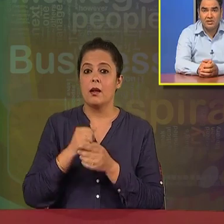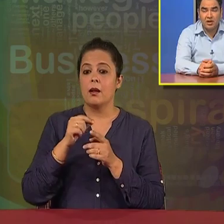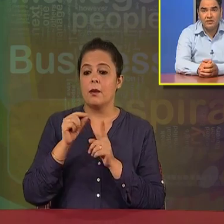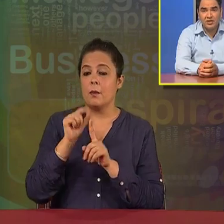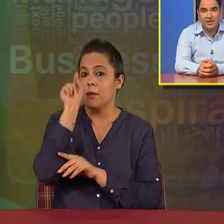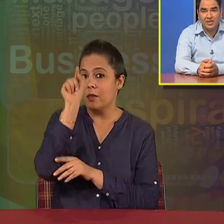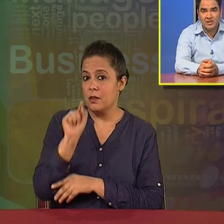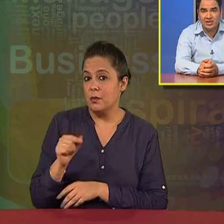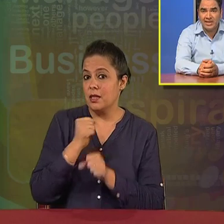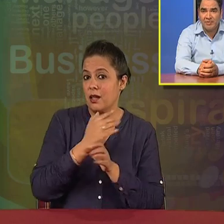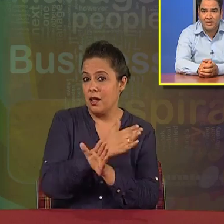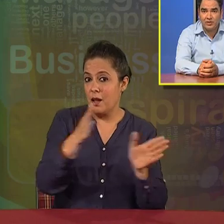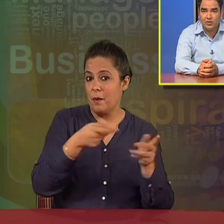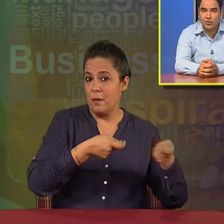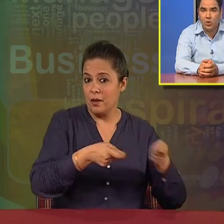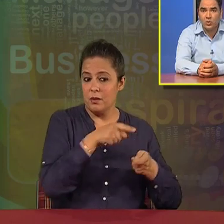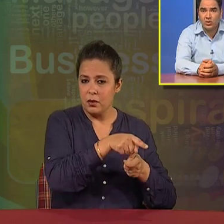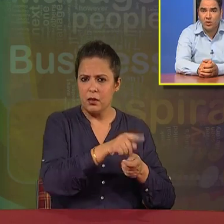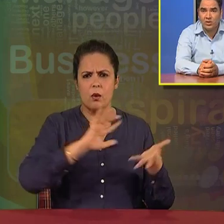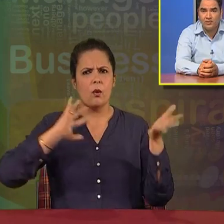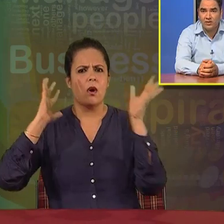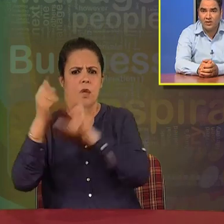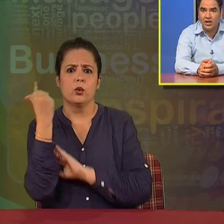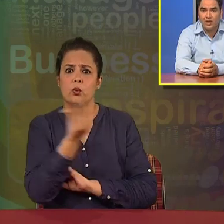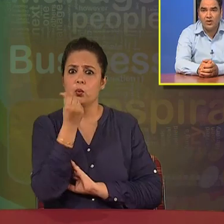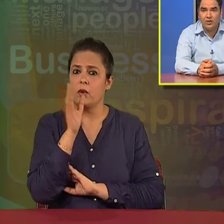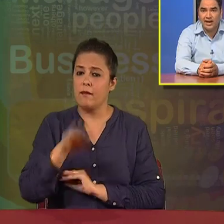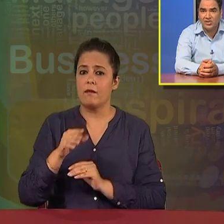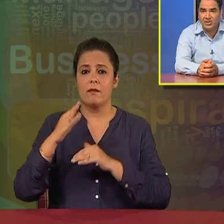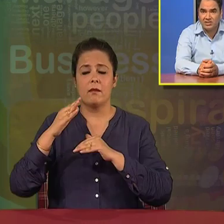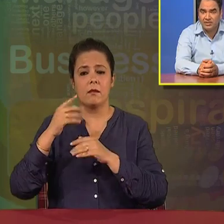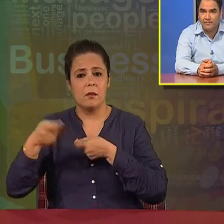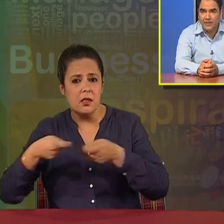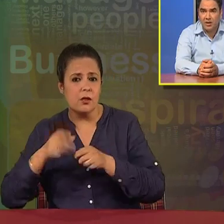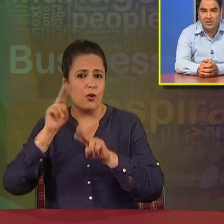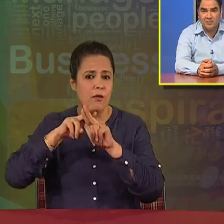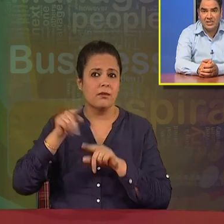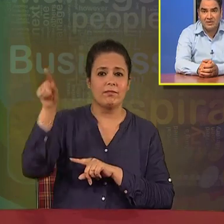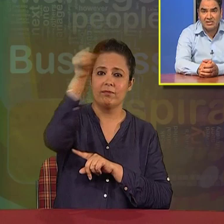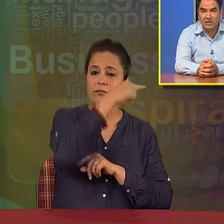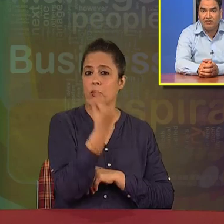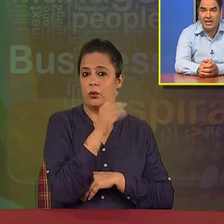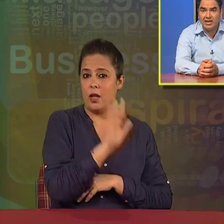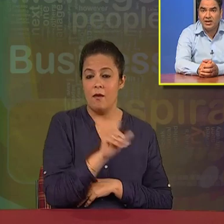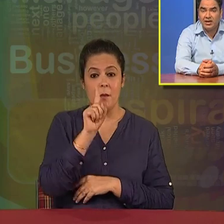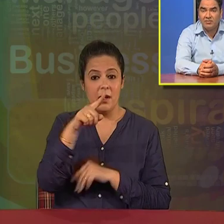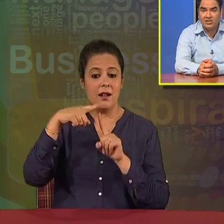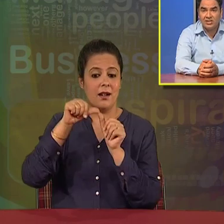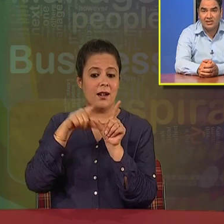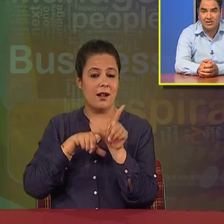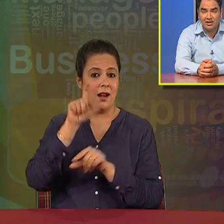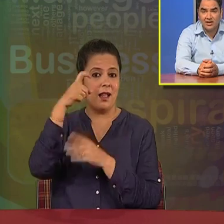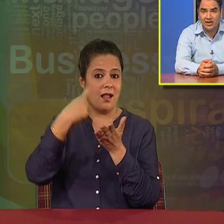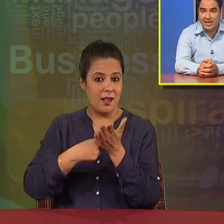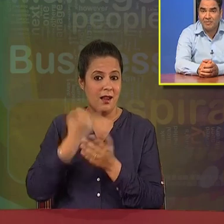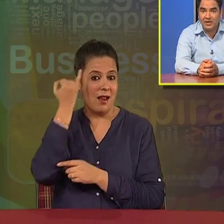principles of general management is applicable to all over the world in all the organizations. But the principles given by Mr.